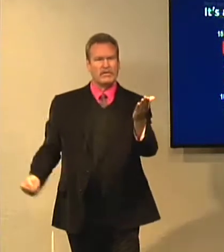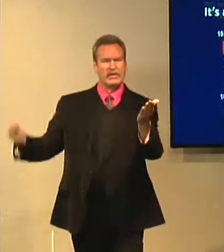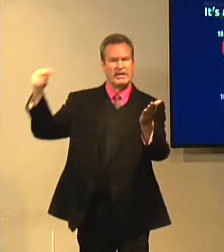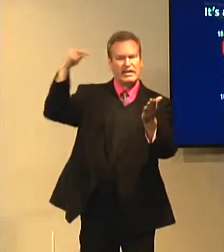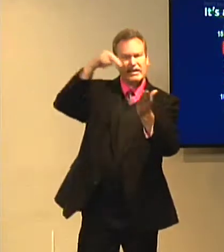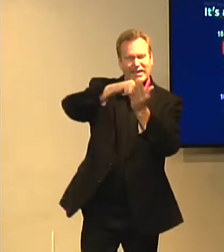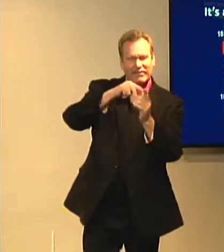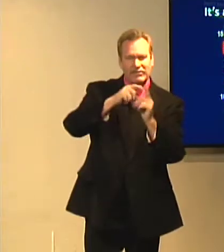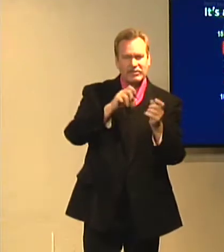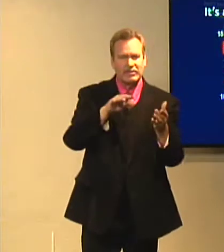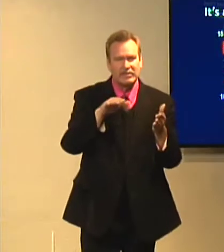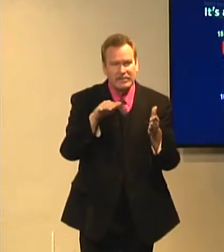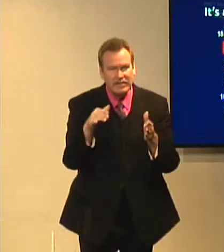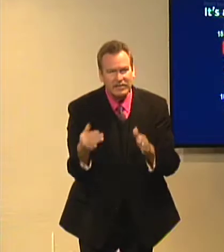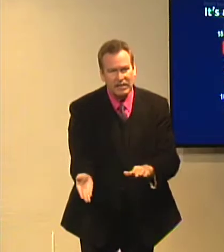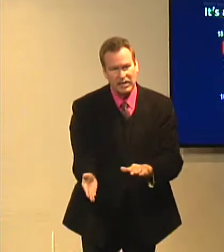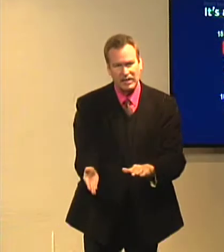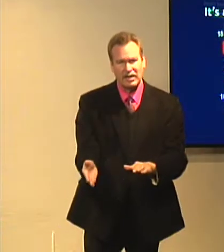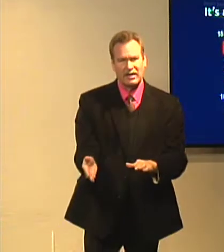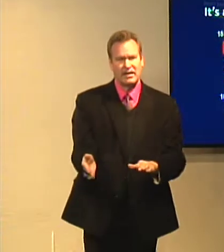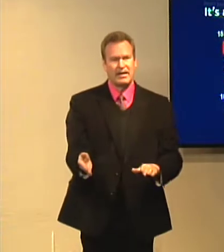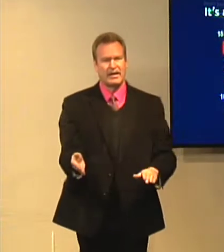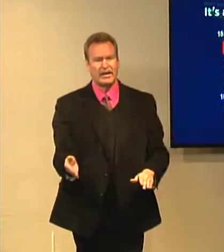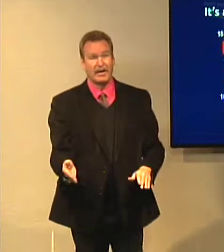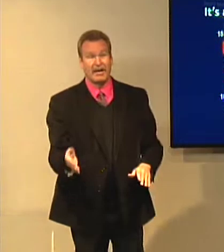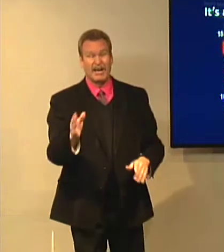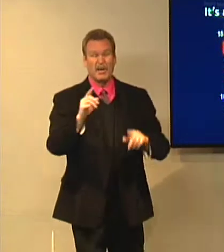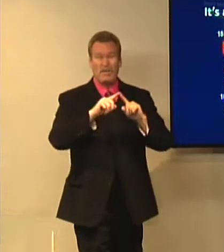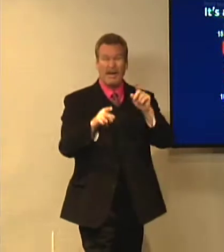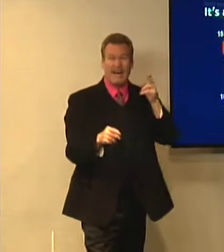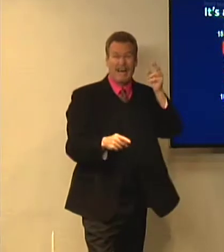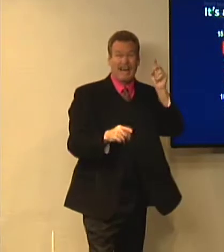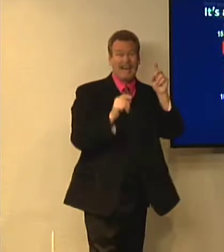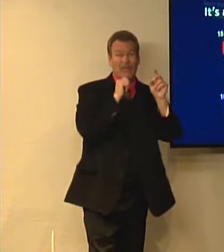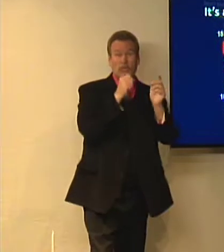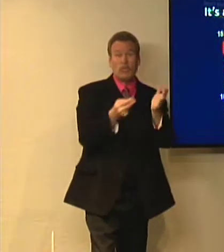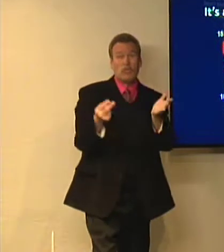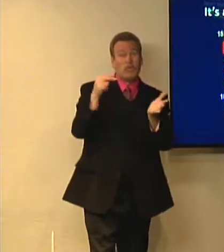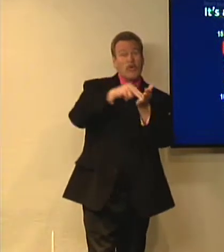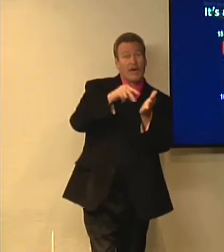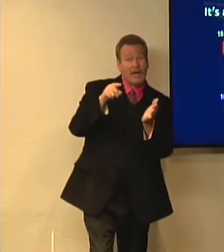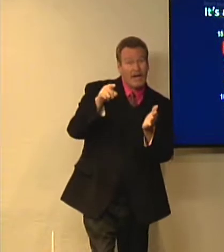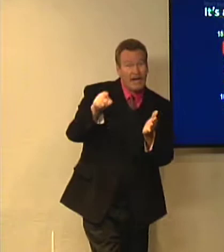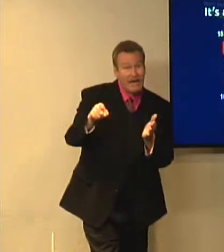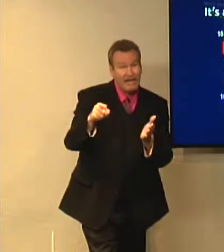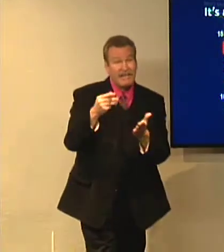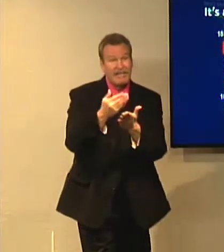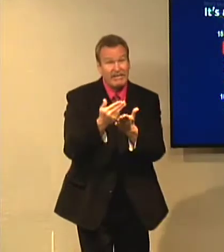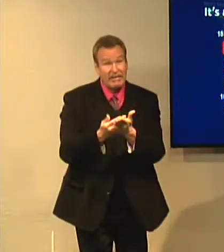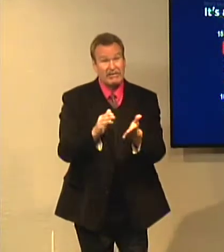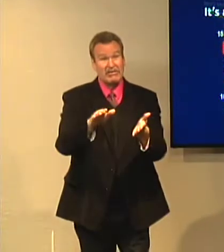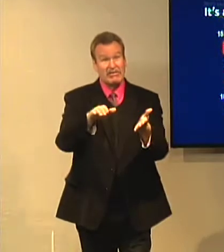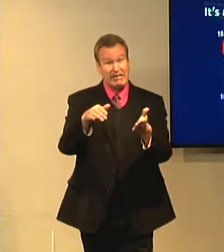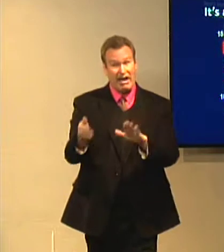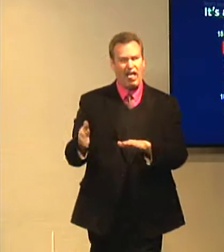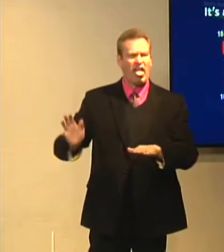we have testified about God that he raised Jesus Christ from the dead, but he did not, but if God did not raise Jesus